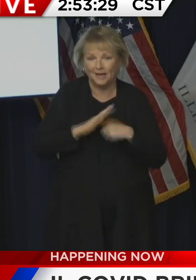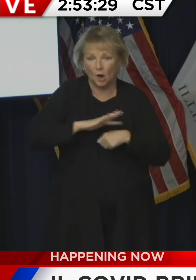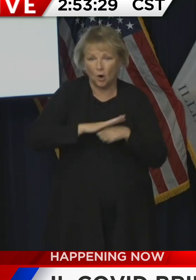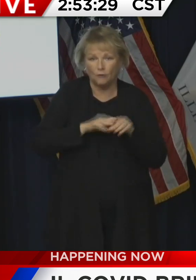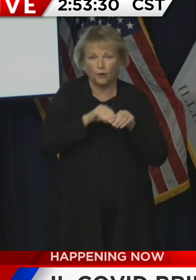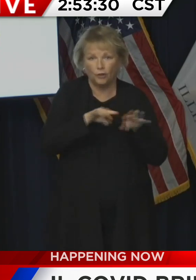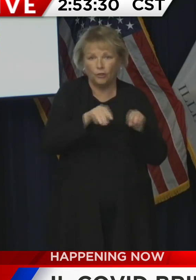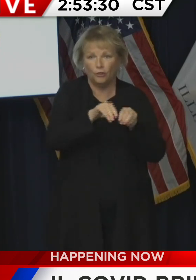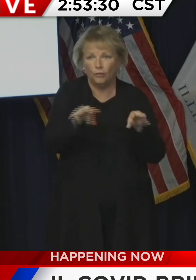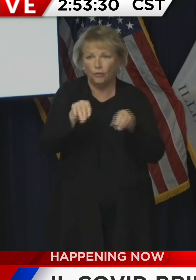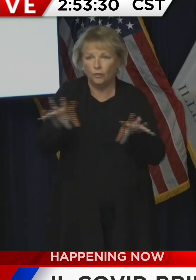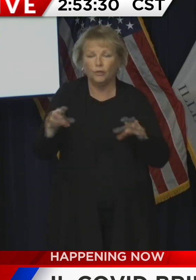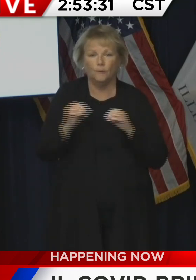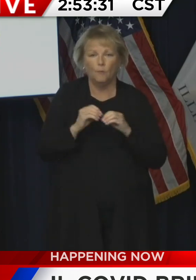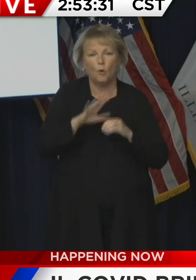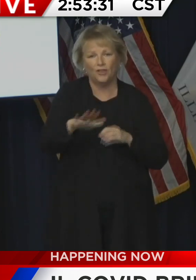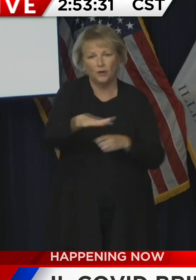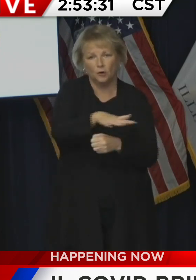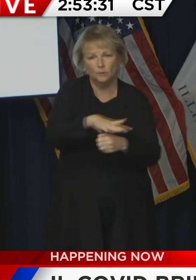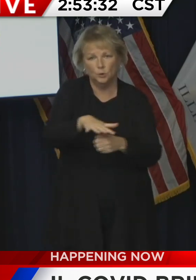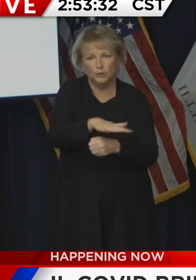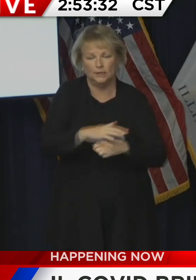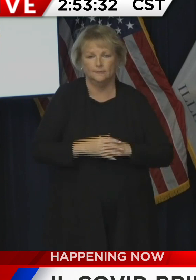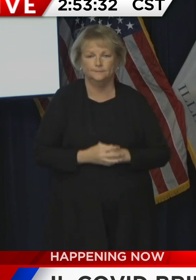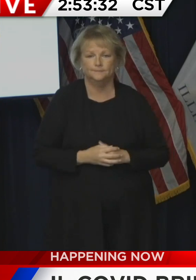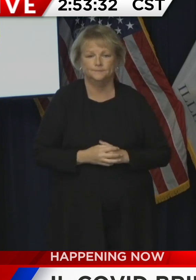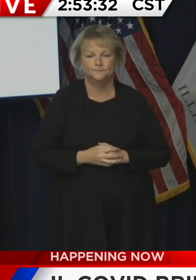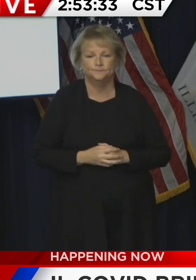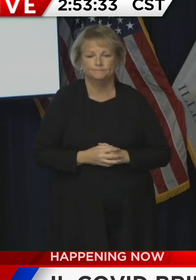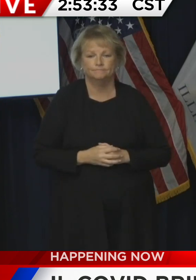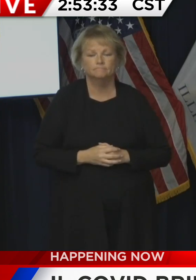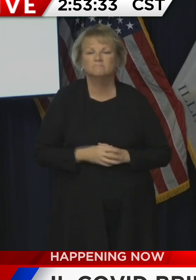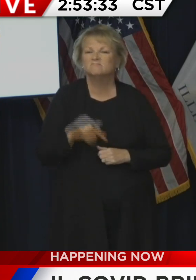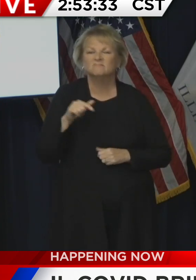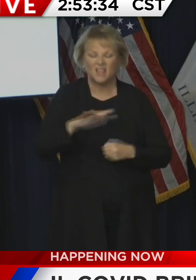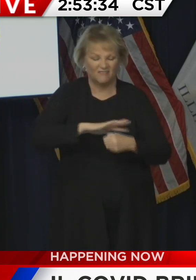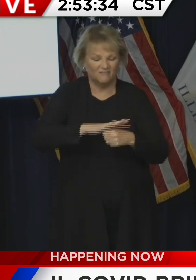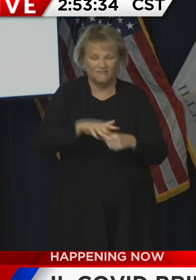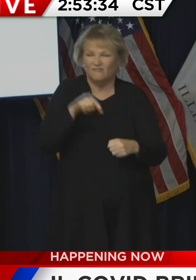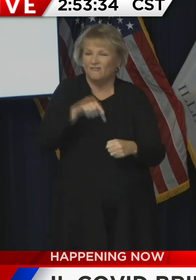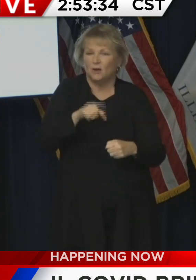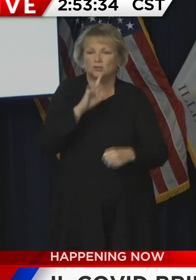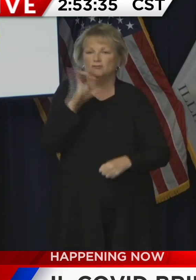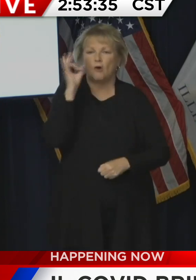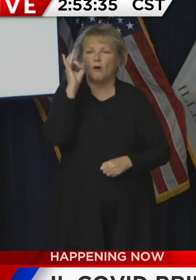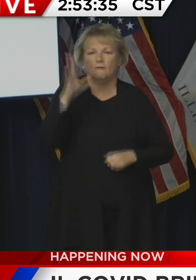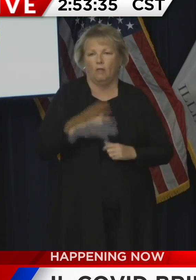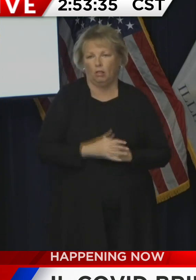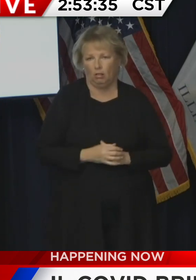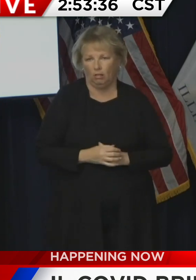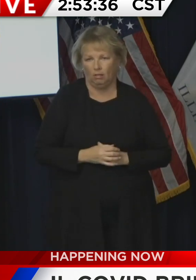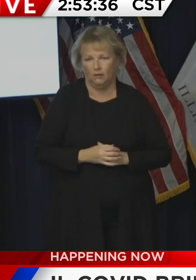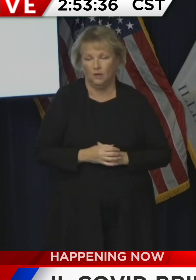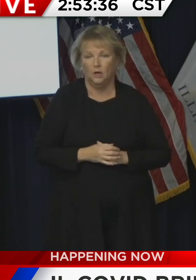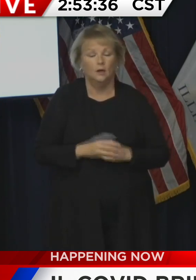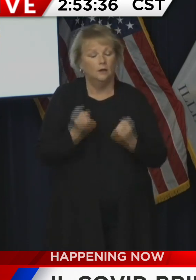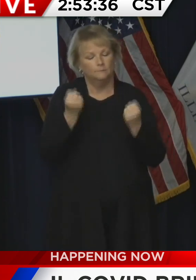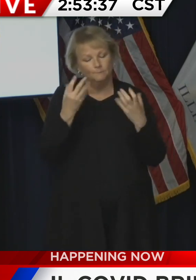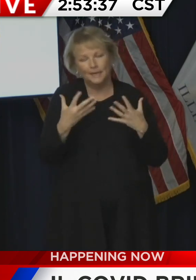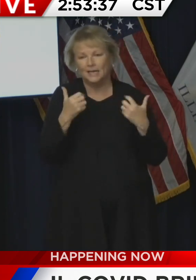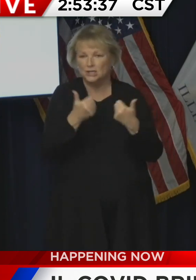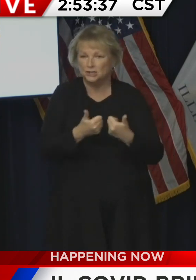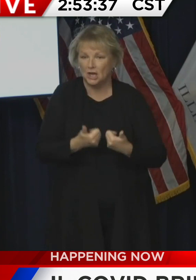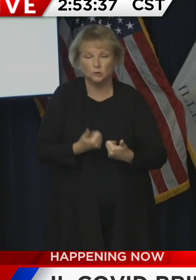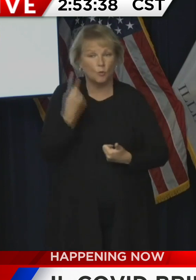many other people in their communities. This is an awful virus. One of the challenges of it is that it isn't